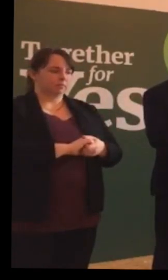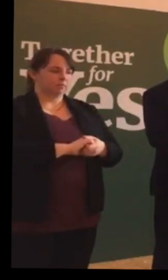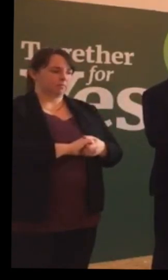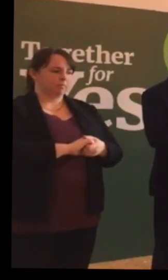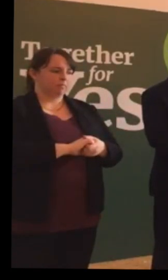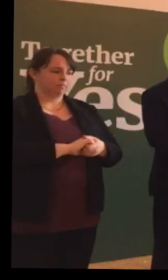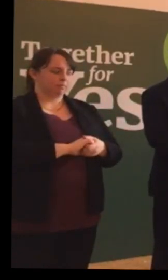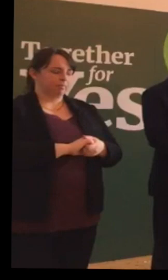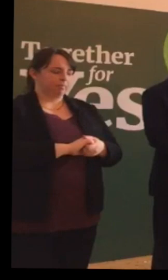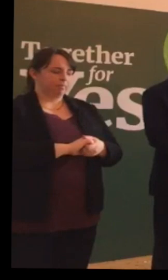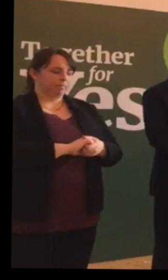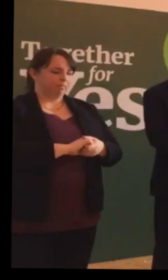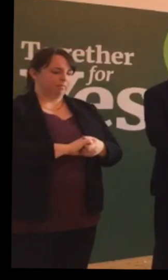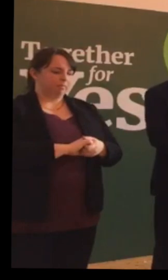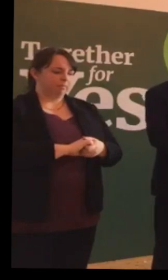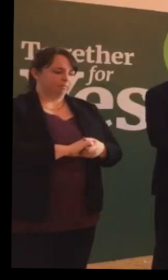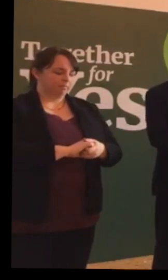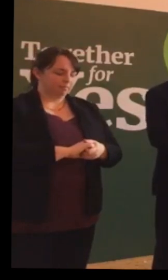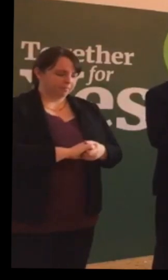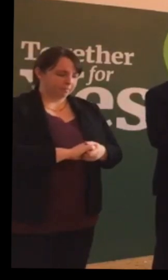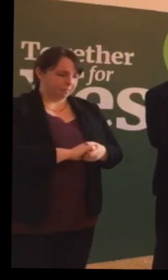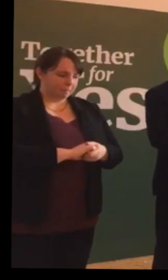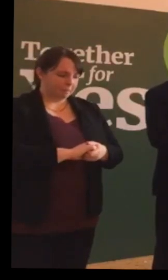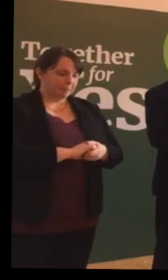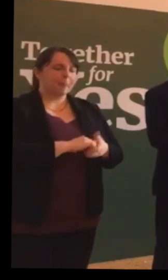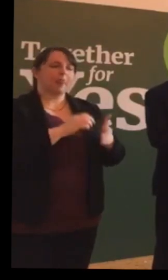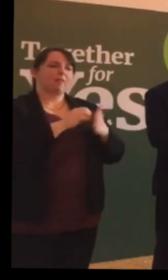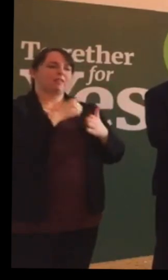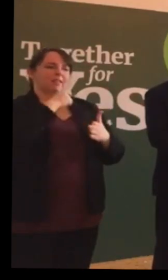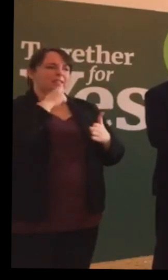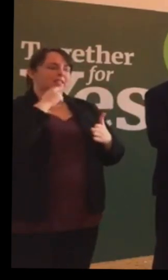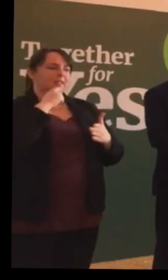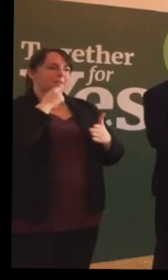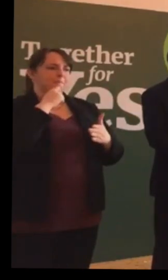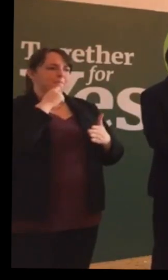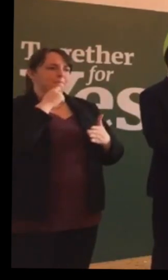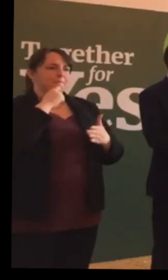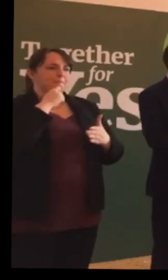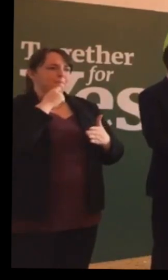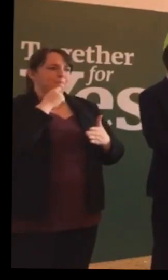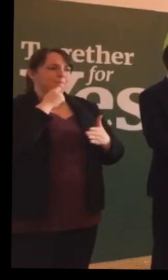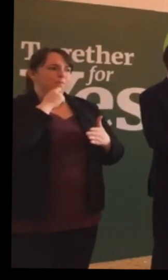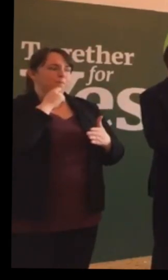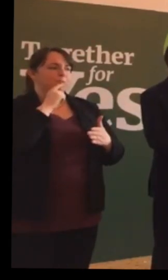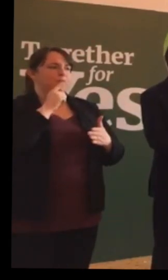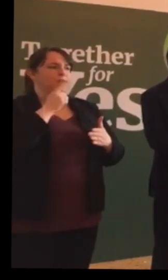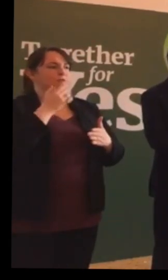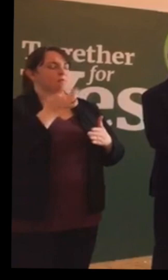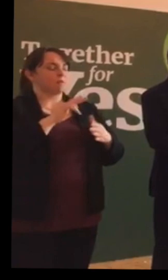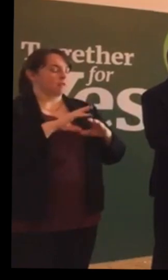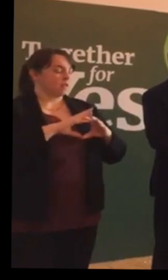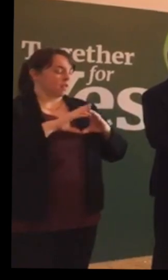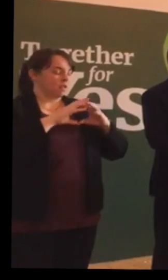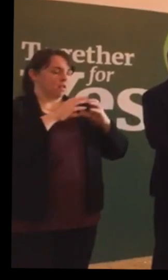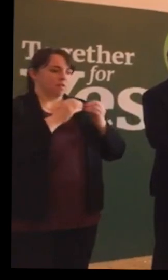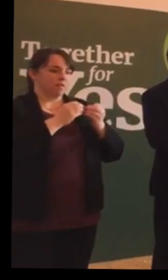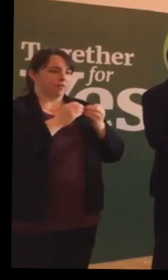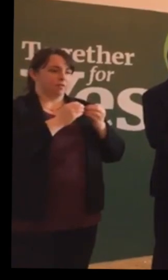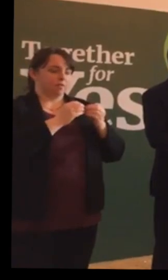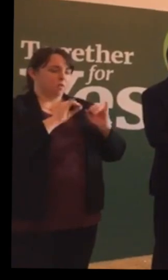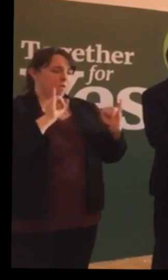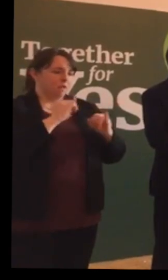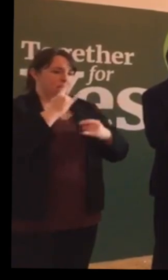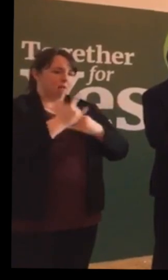It was one of the, I have to say it was actually out of awful moments